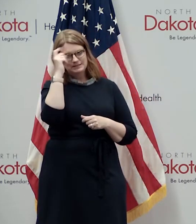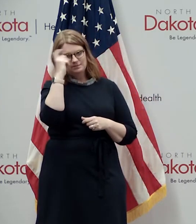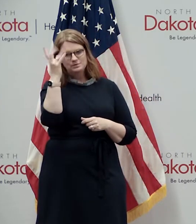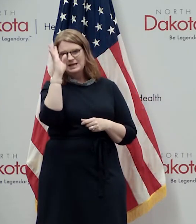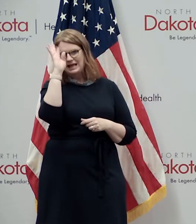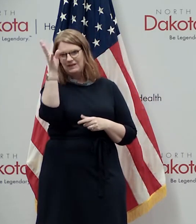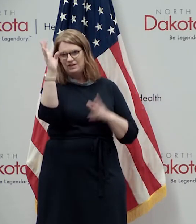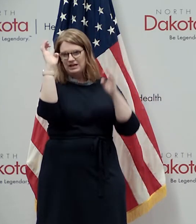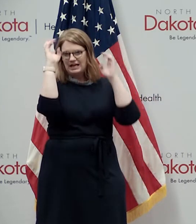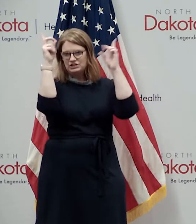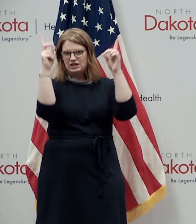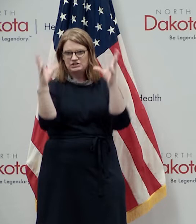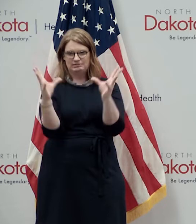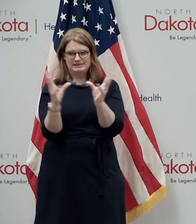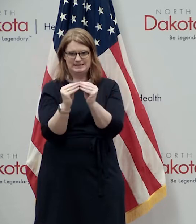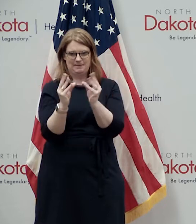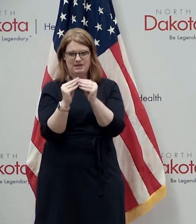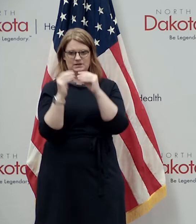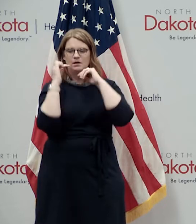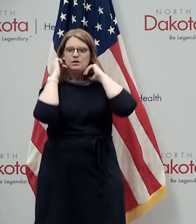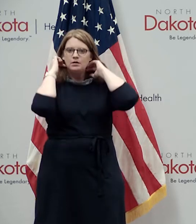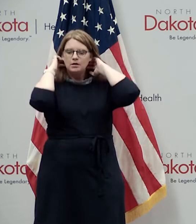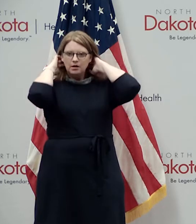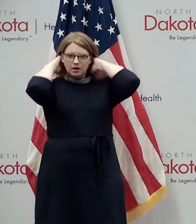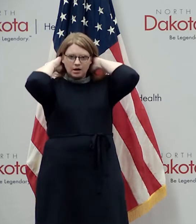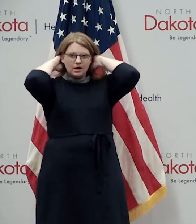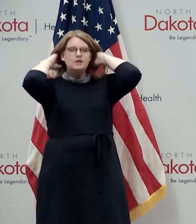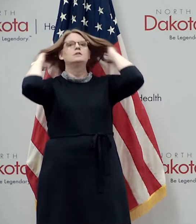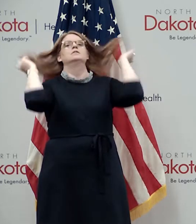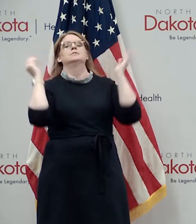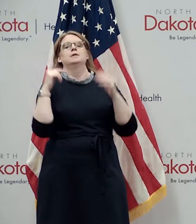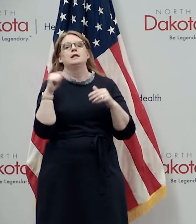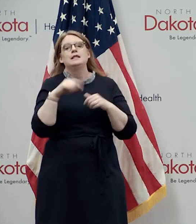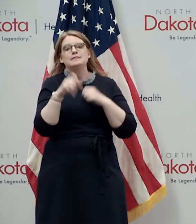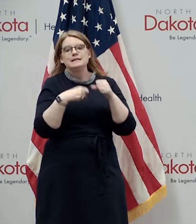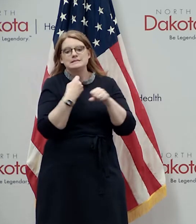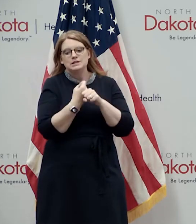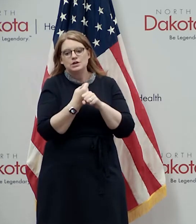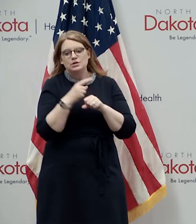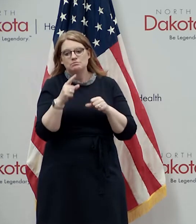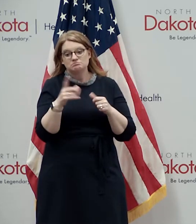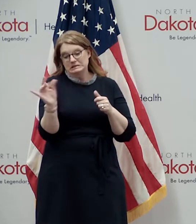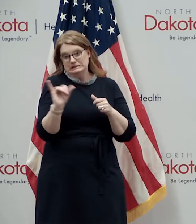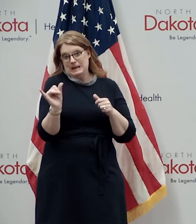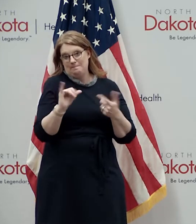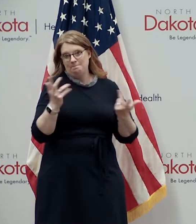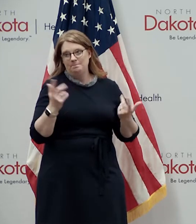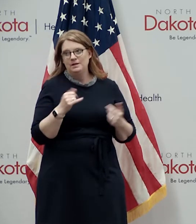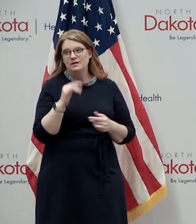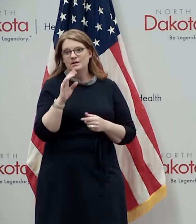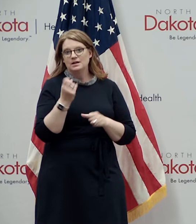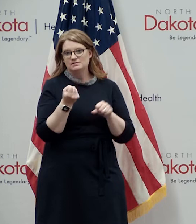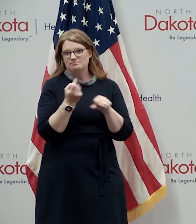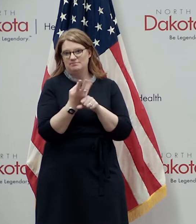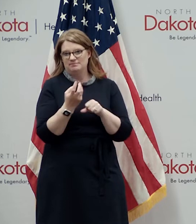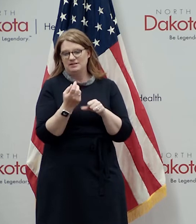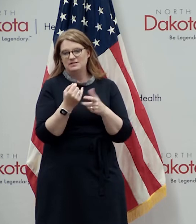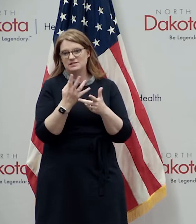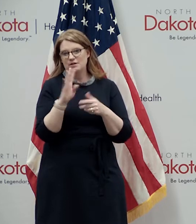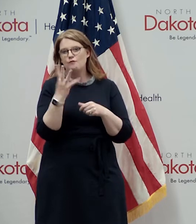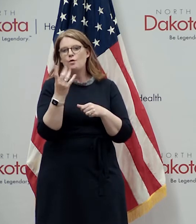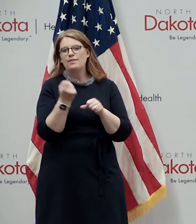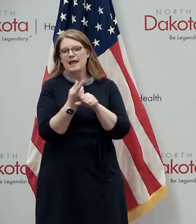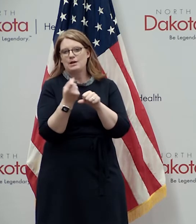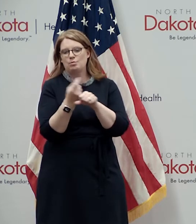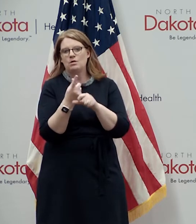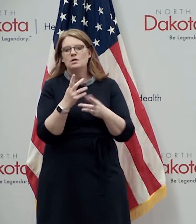education summit uh and this year will be uh the same and it's the fourth annual summit it'll take